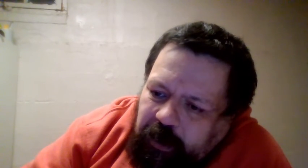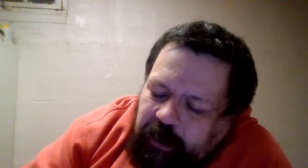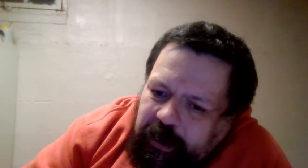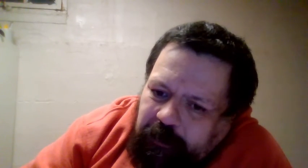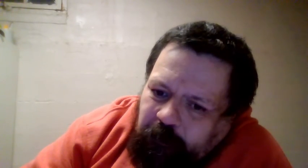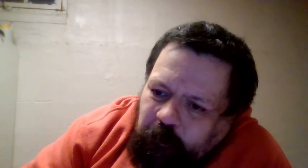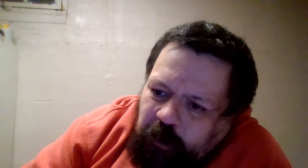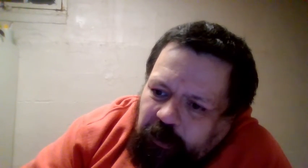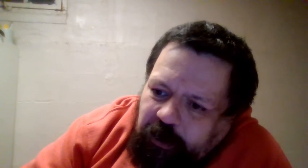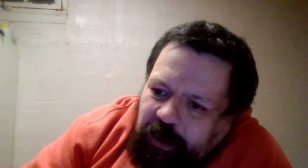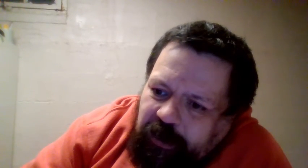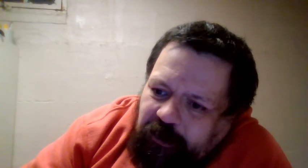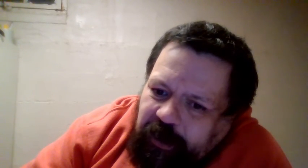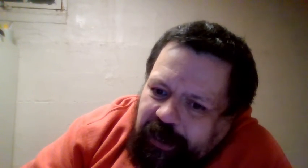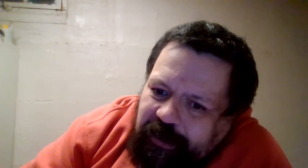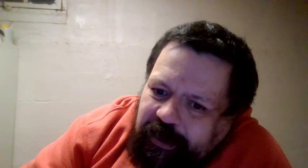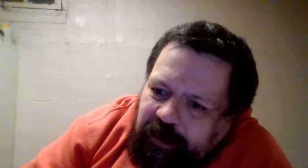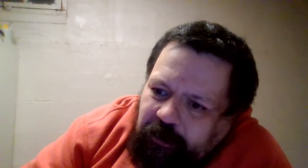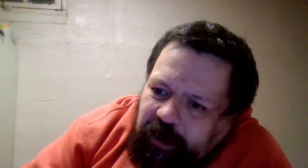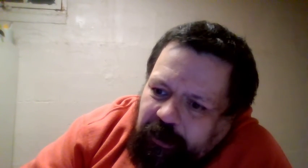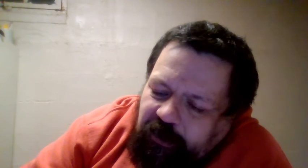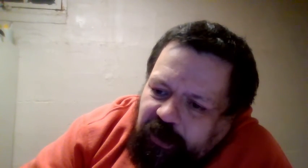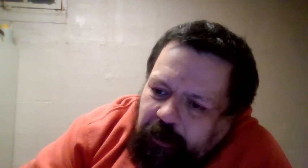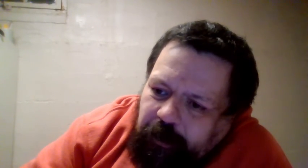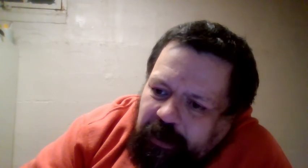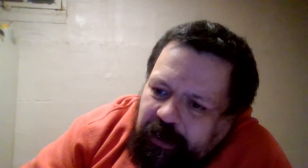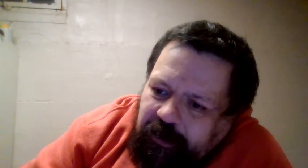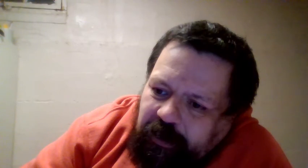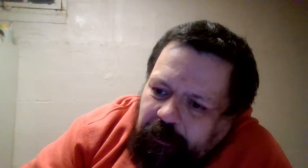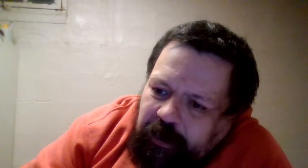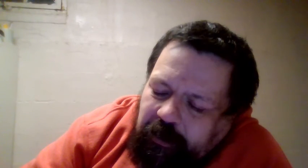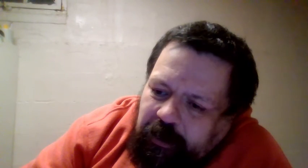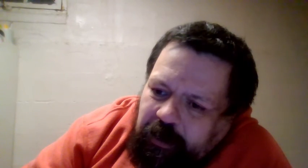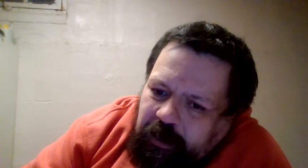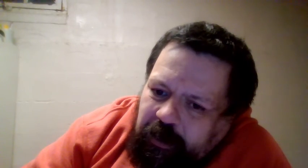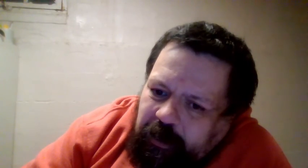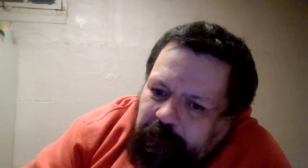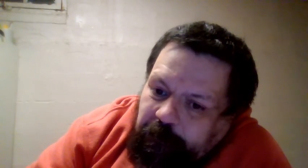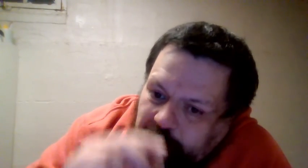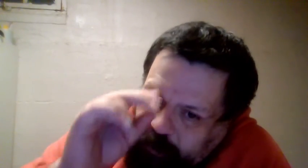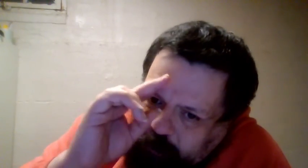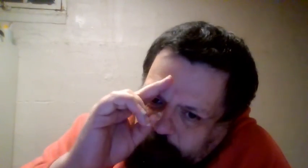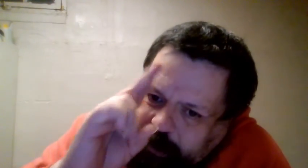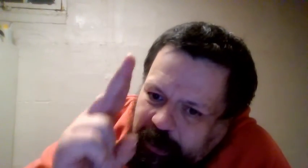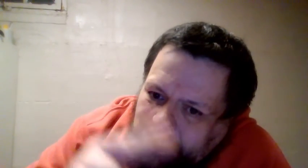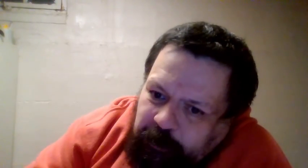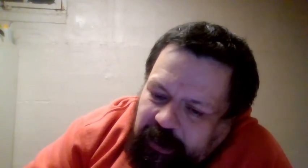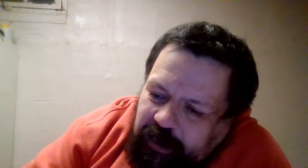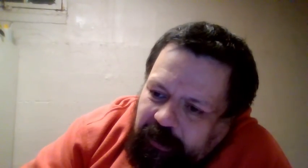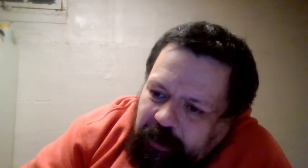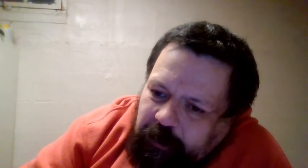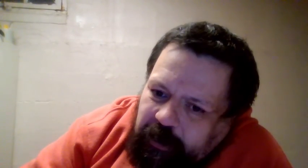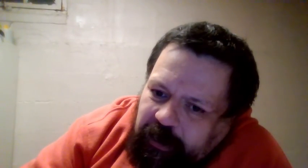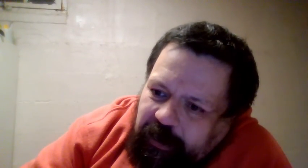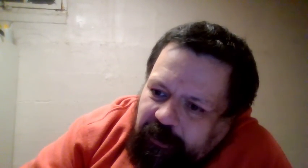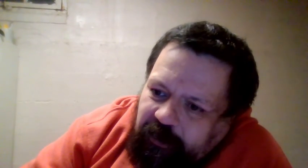again, for those of you guys who had a thing, who celebrated Thanksgiving, Hope you had a happy Thanksgiving, guys,